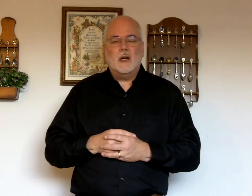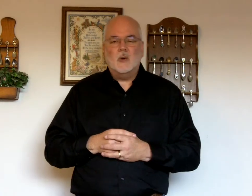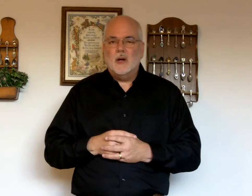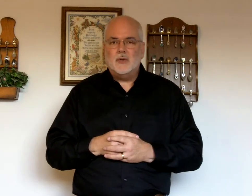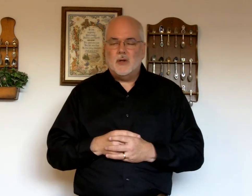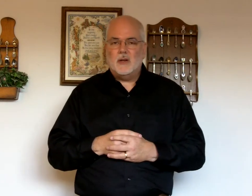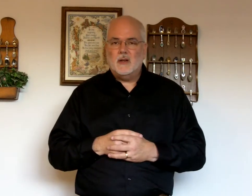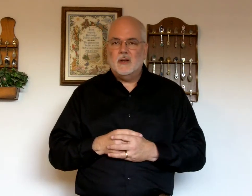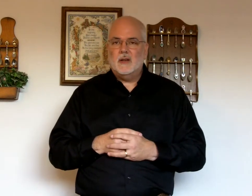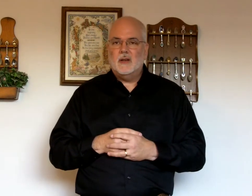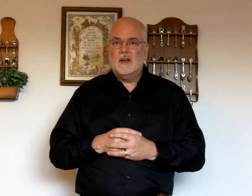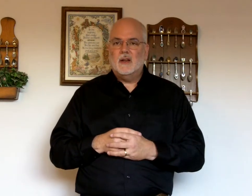a question.